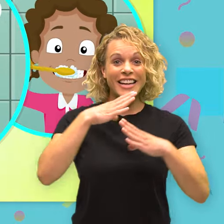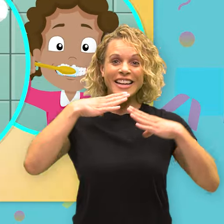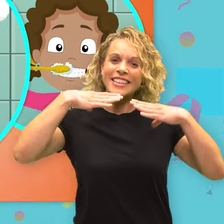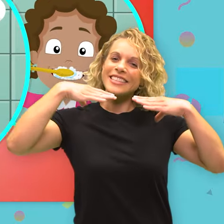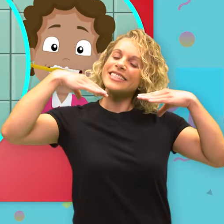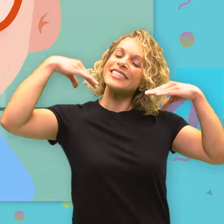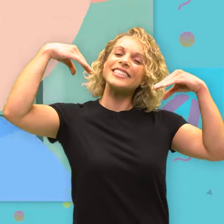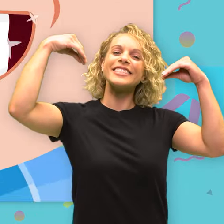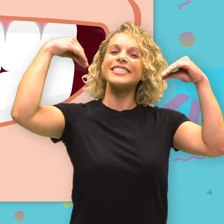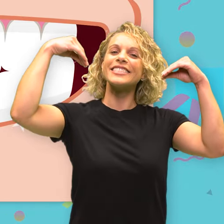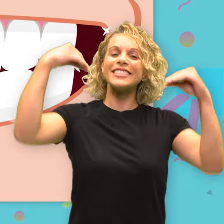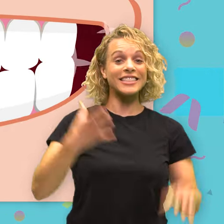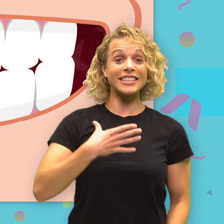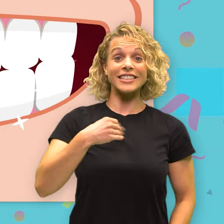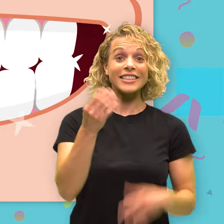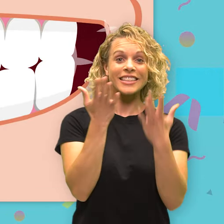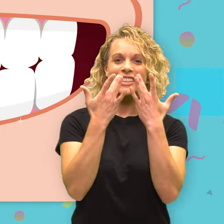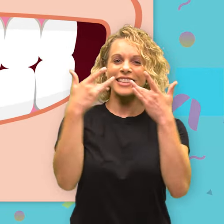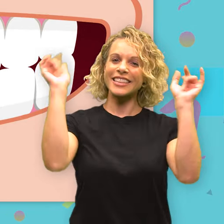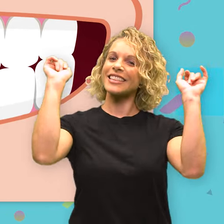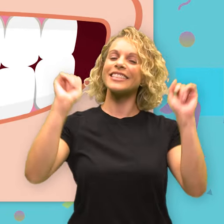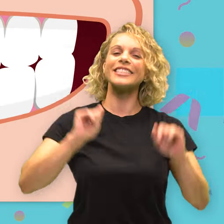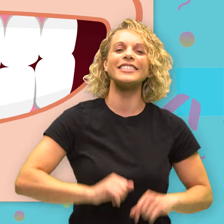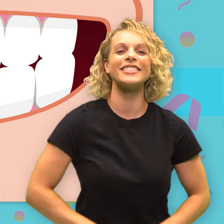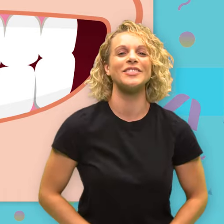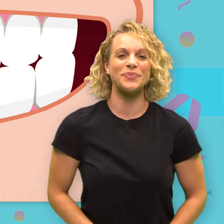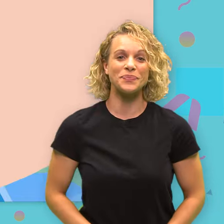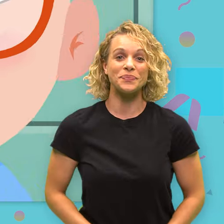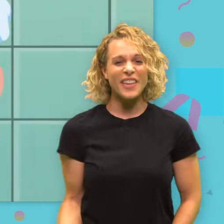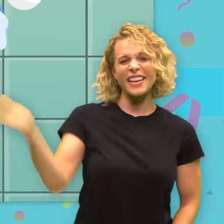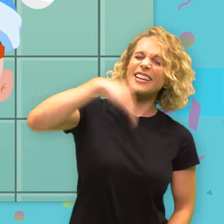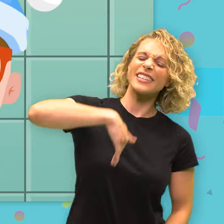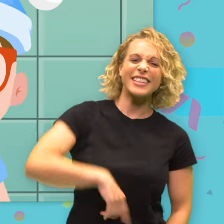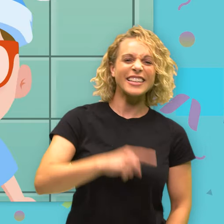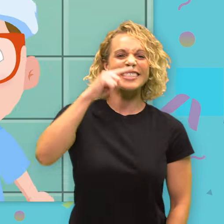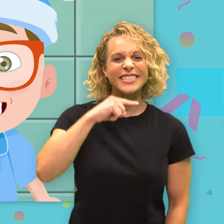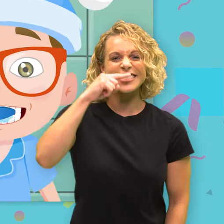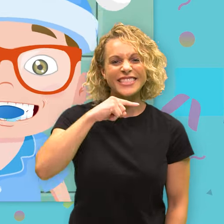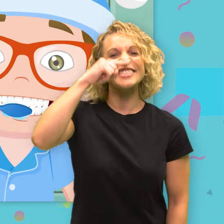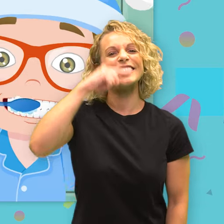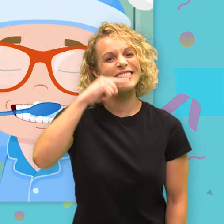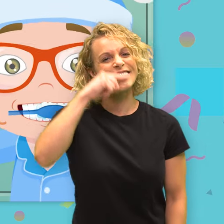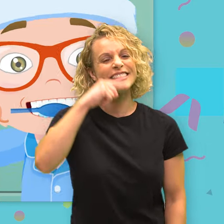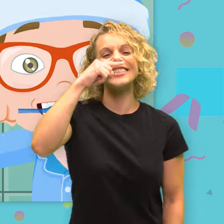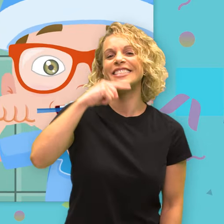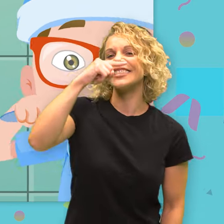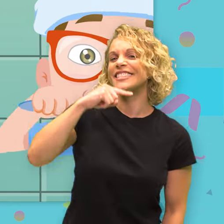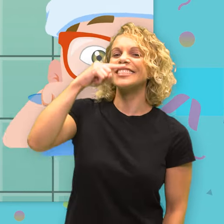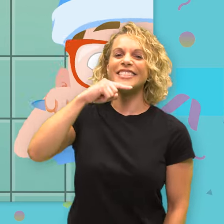those pearly whites shine. Come on, brush those teeth. Go